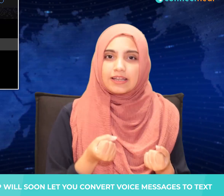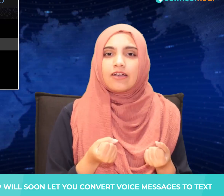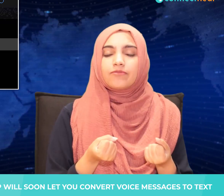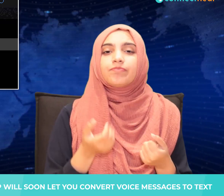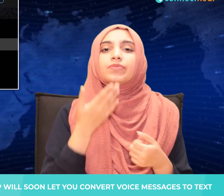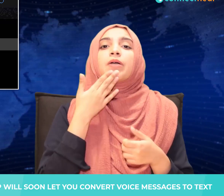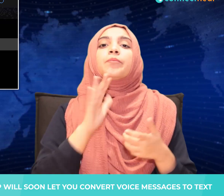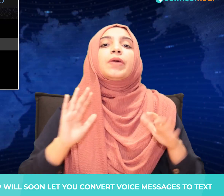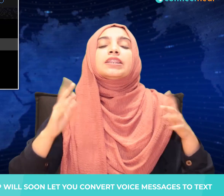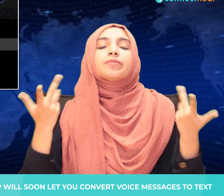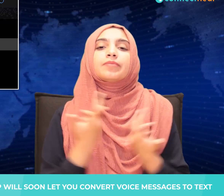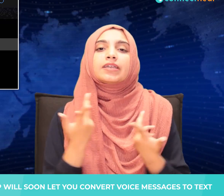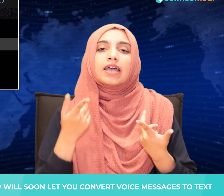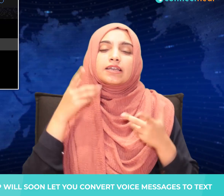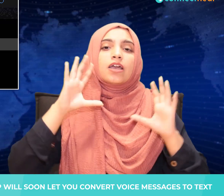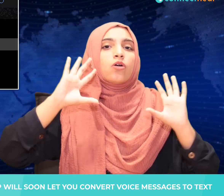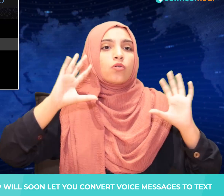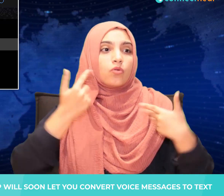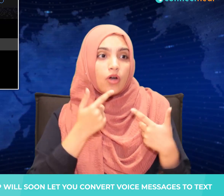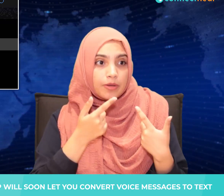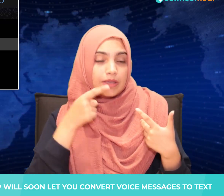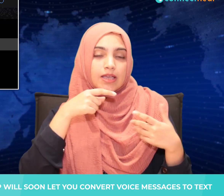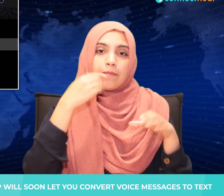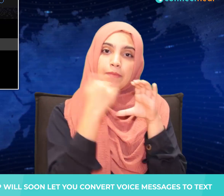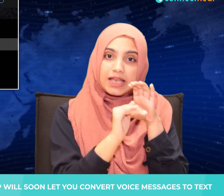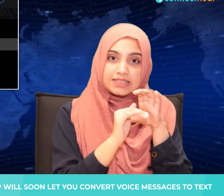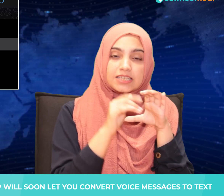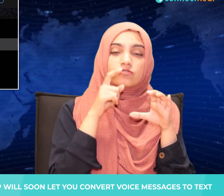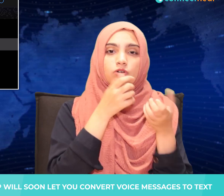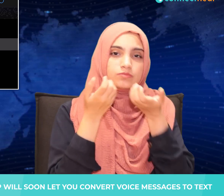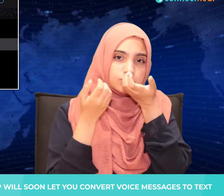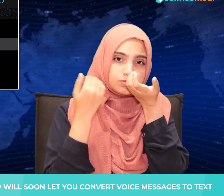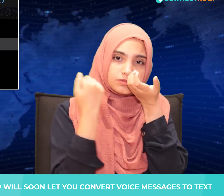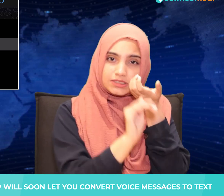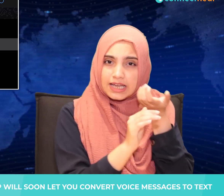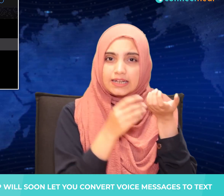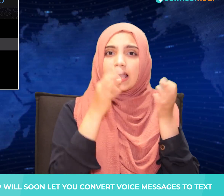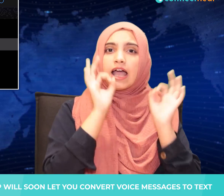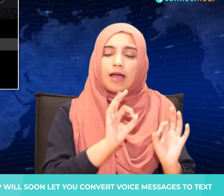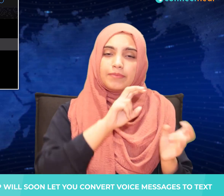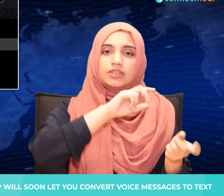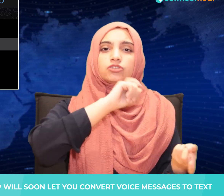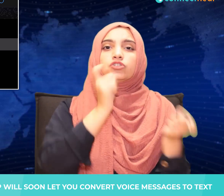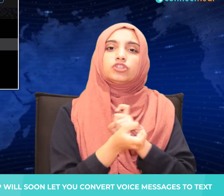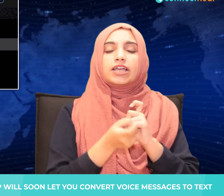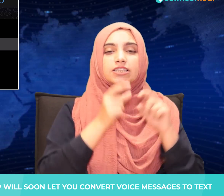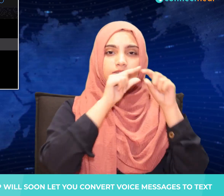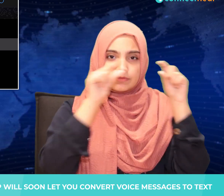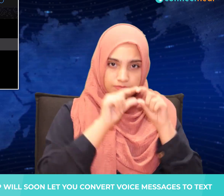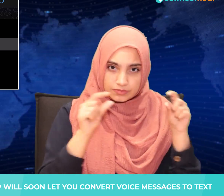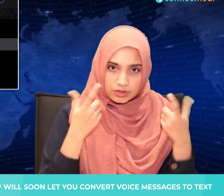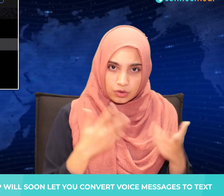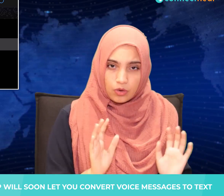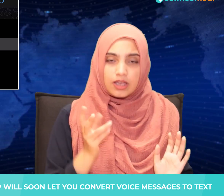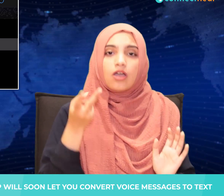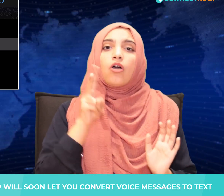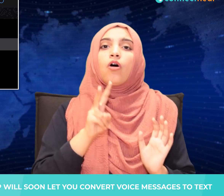data will be sent to whatsapp or saved by them once a message is transcribed for the first time